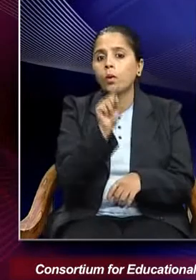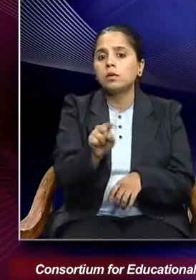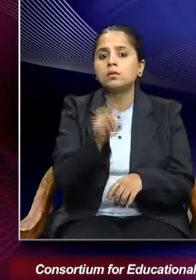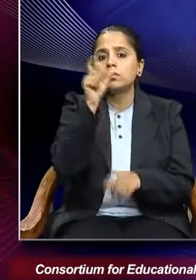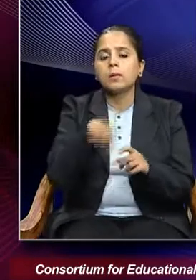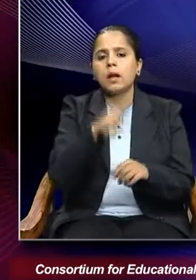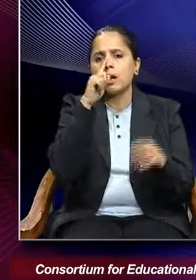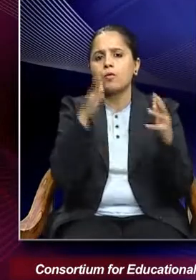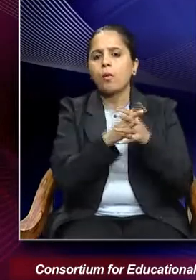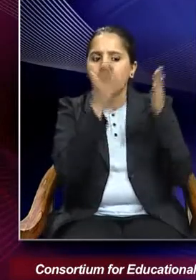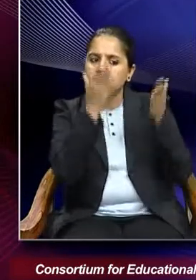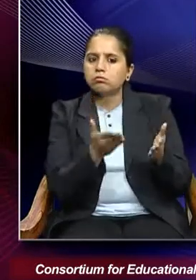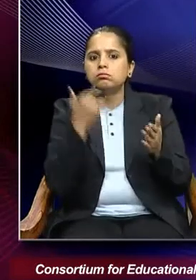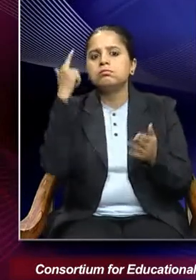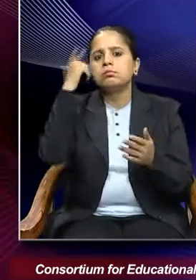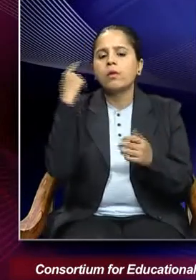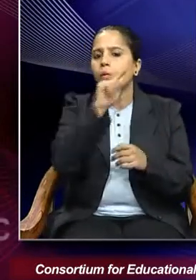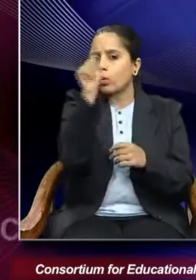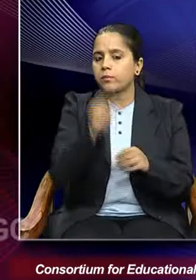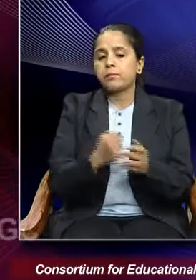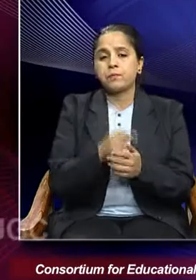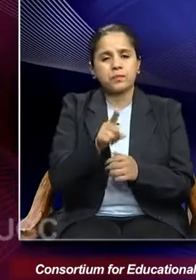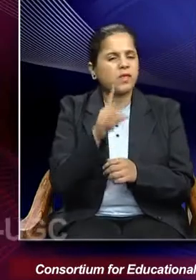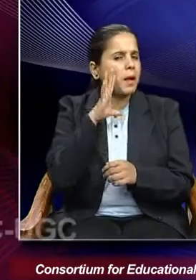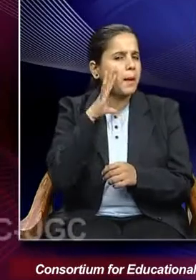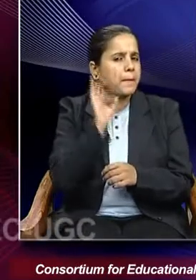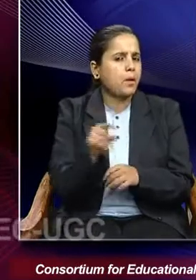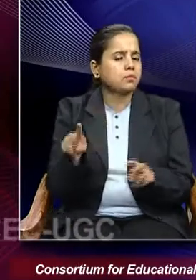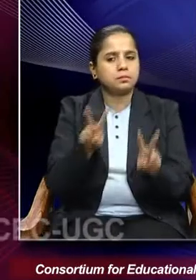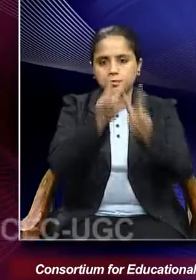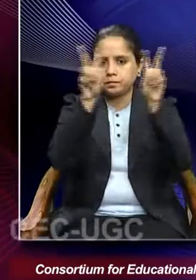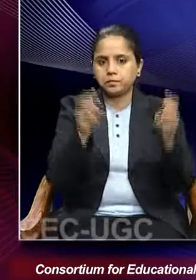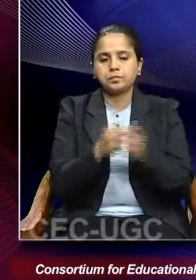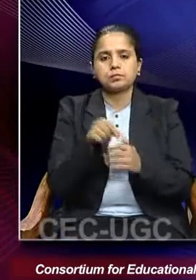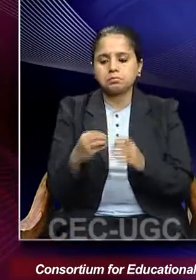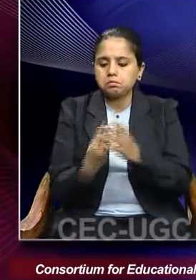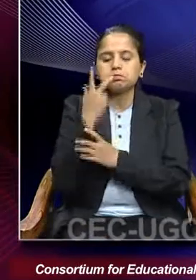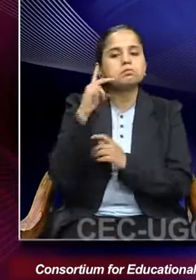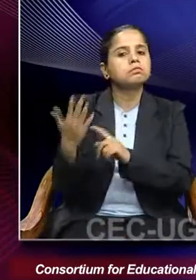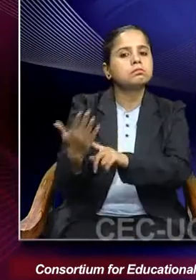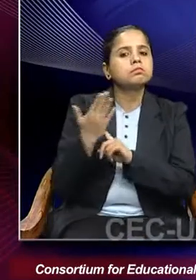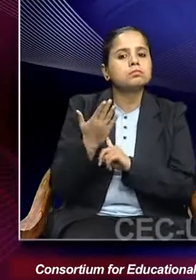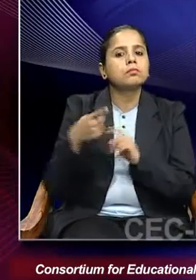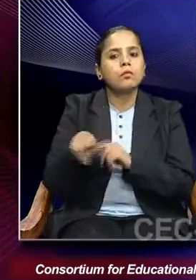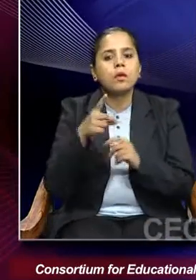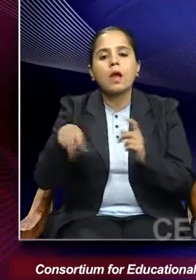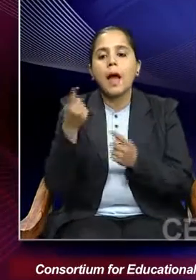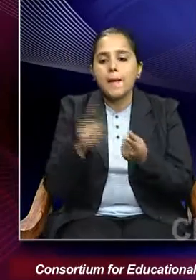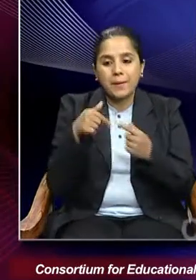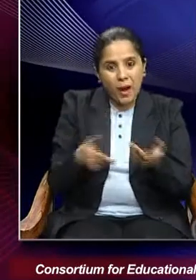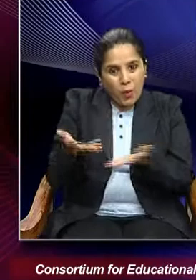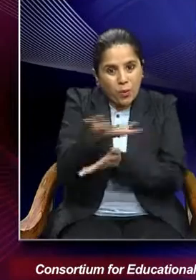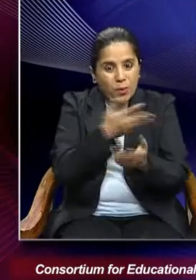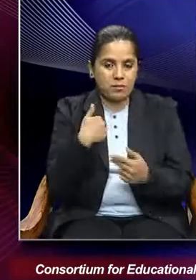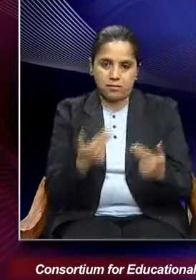women. So, a very important theme that emerges in the course of our discussion